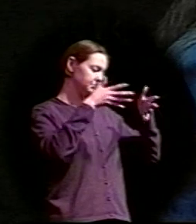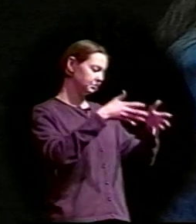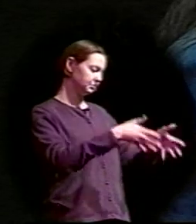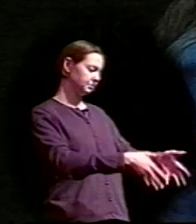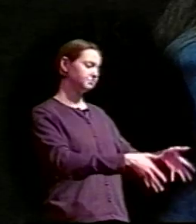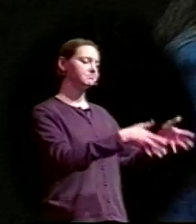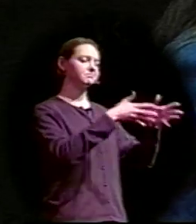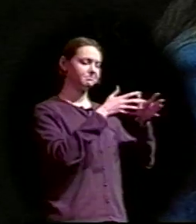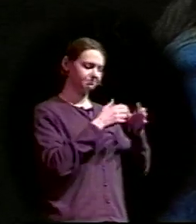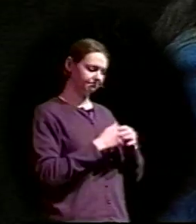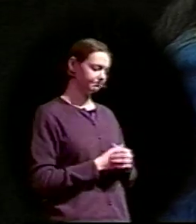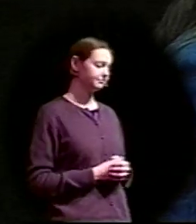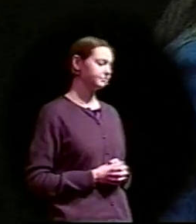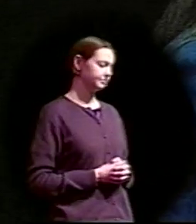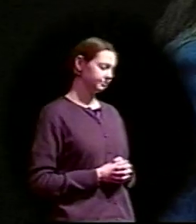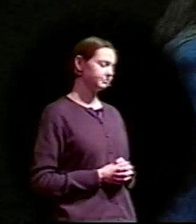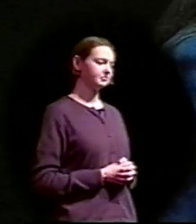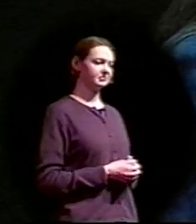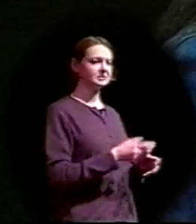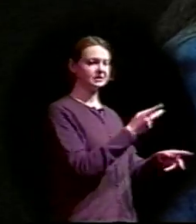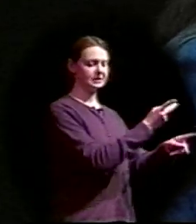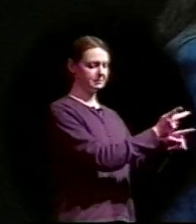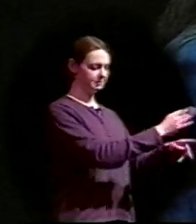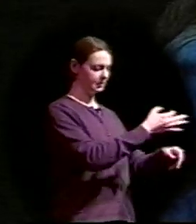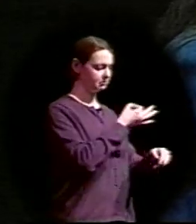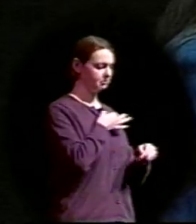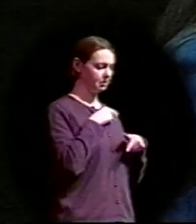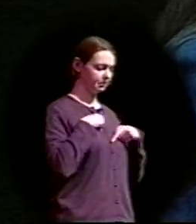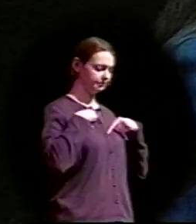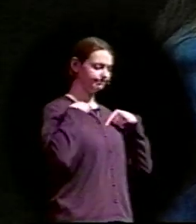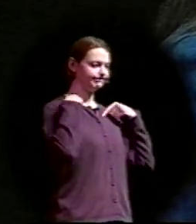with that locket on his breast.